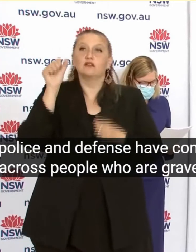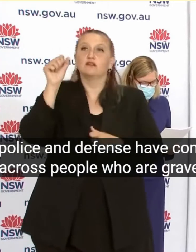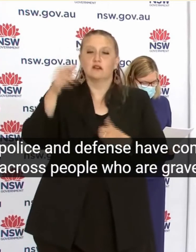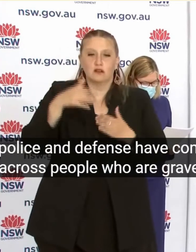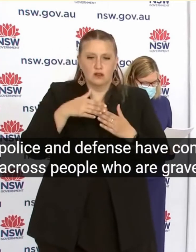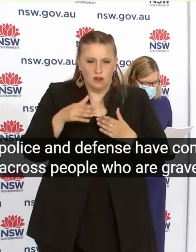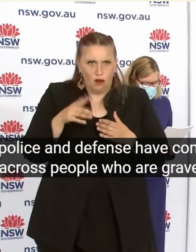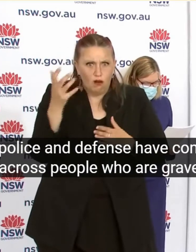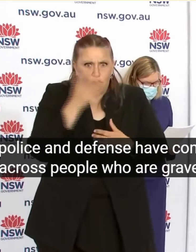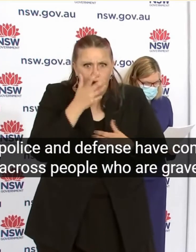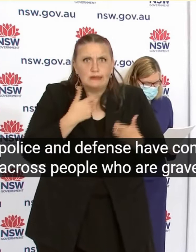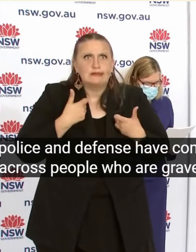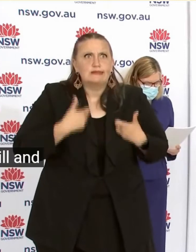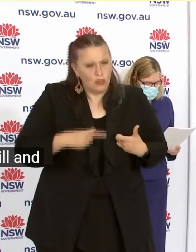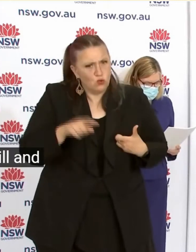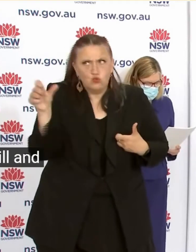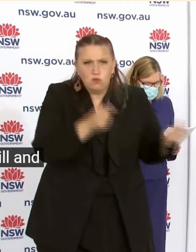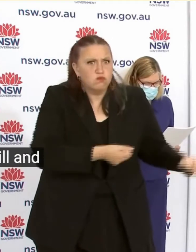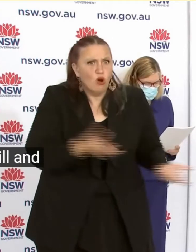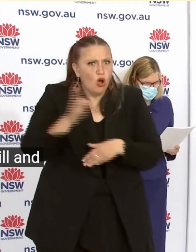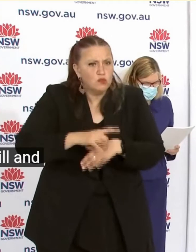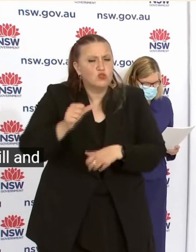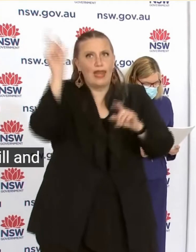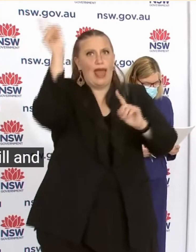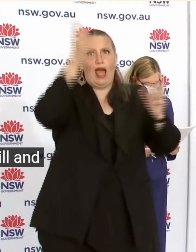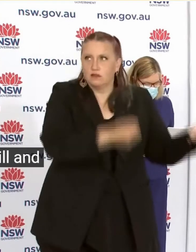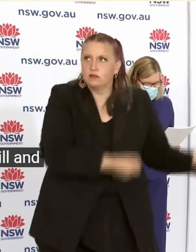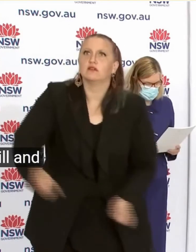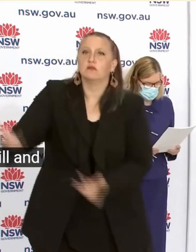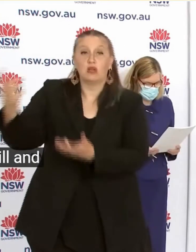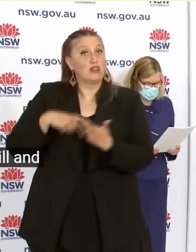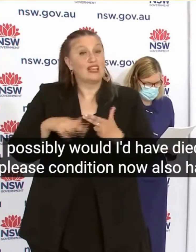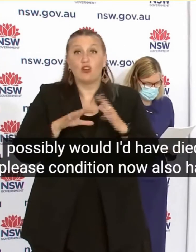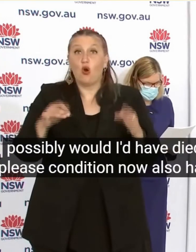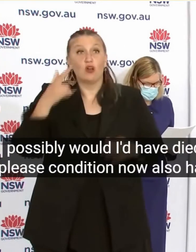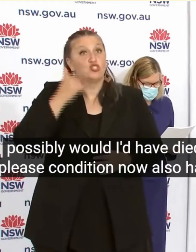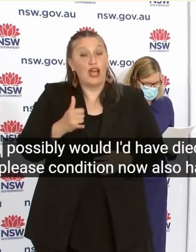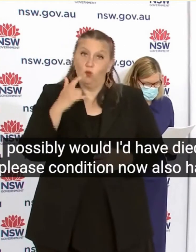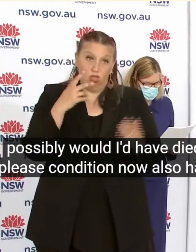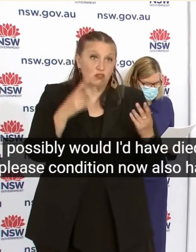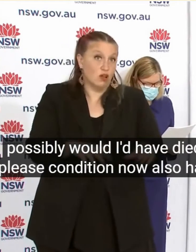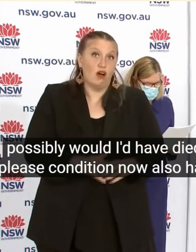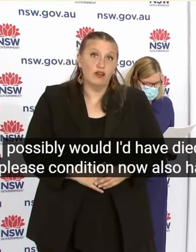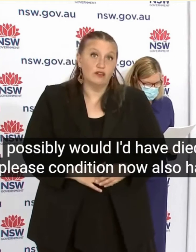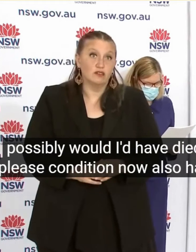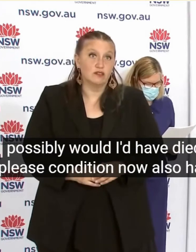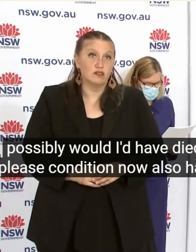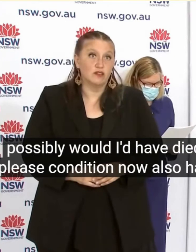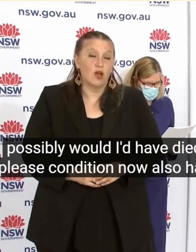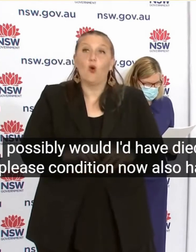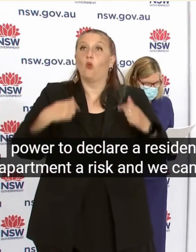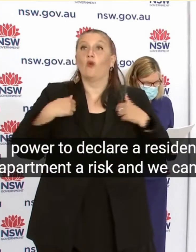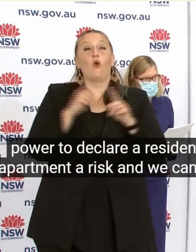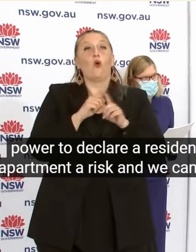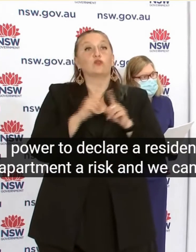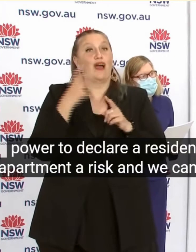ill And possibly would have died Police commissioner now Also has power To declare a residential